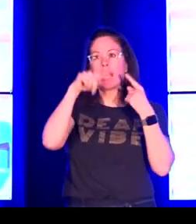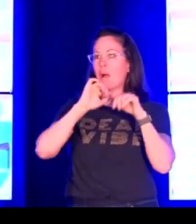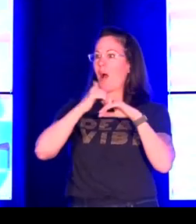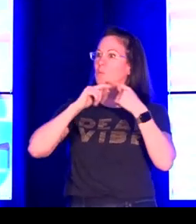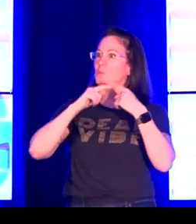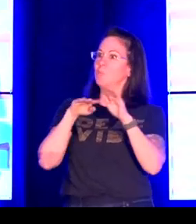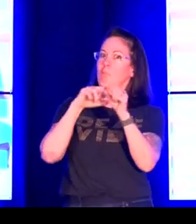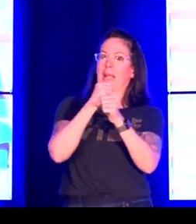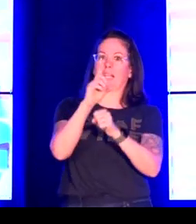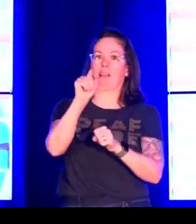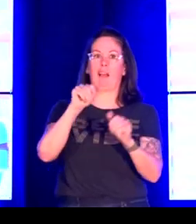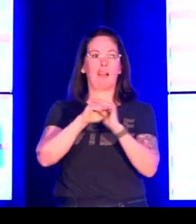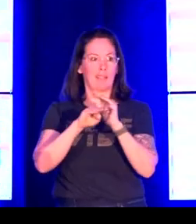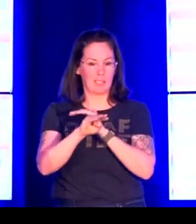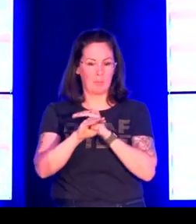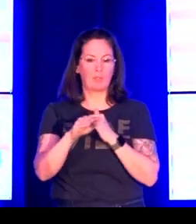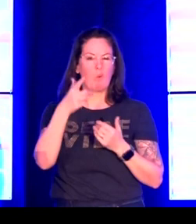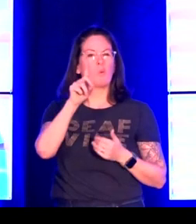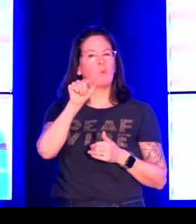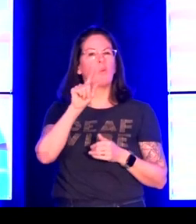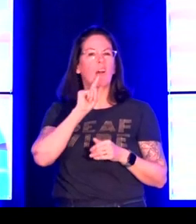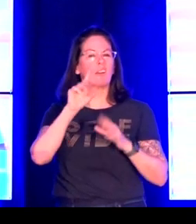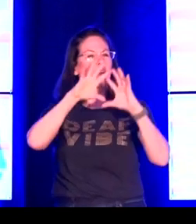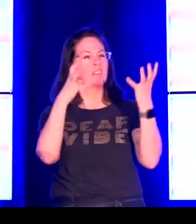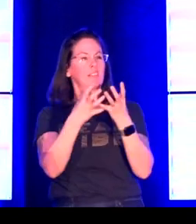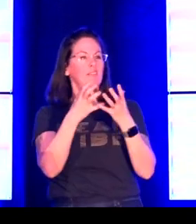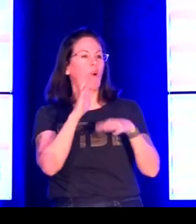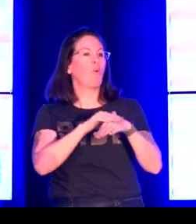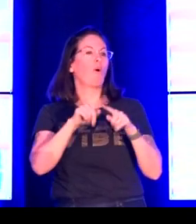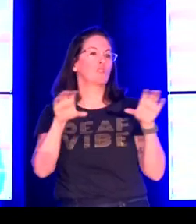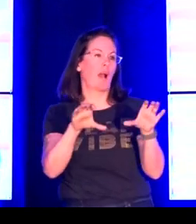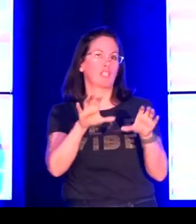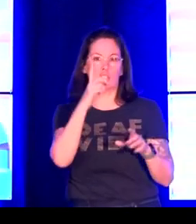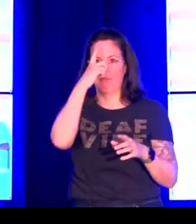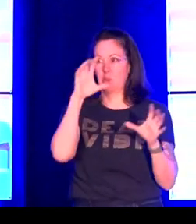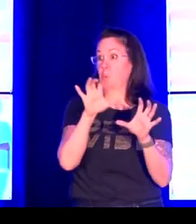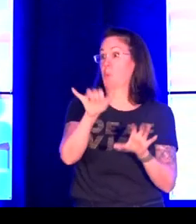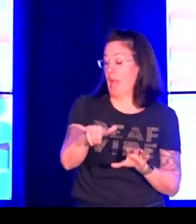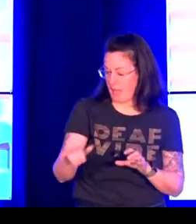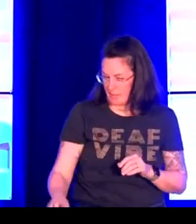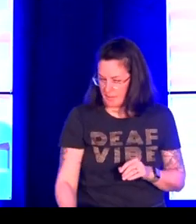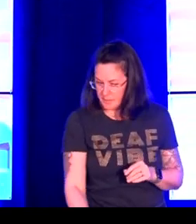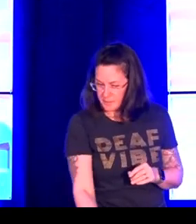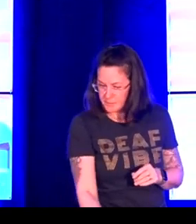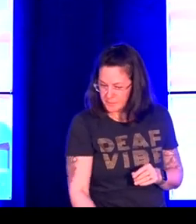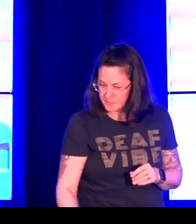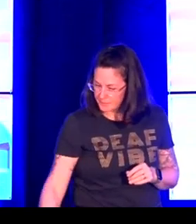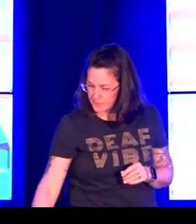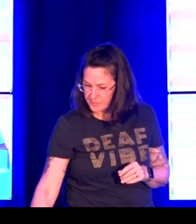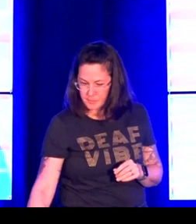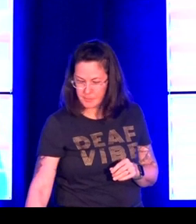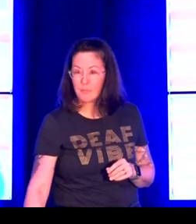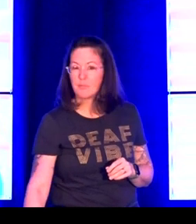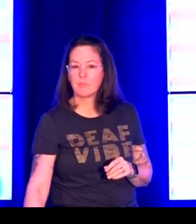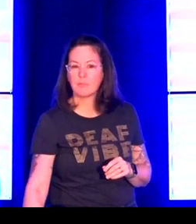open access sharing principles. So we wanted these videos, this film footage, to be available